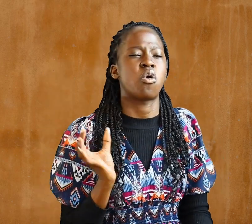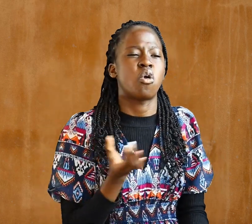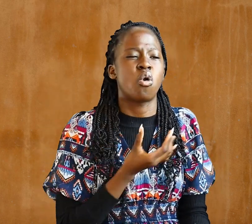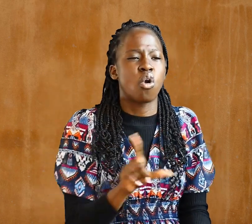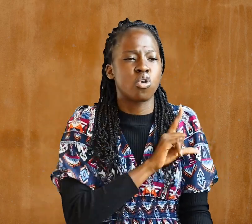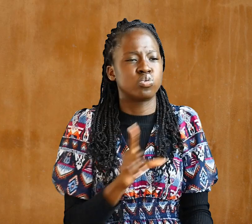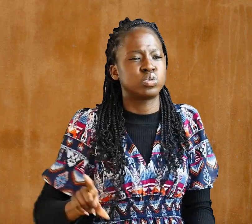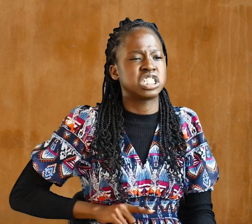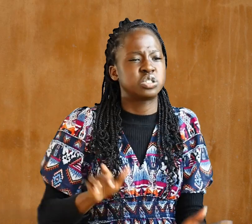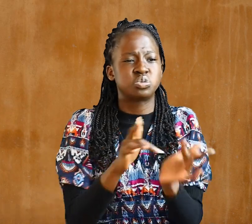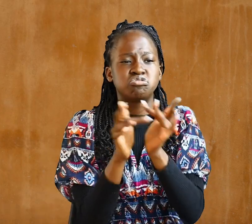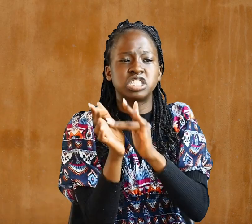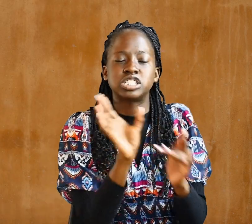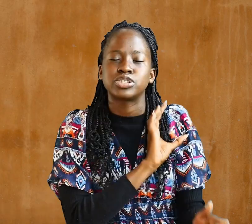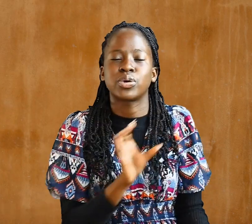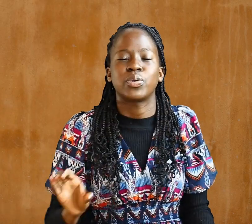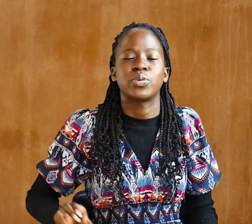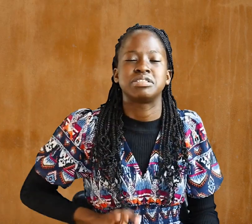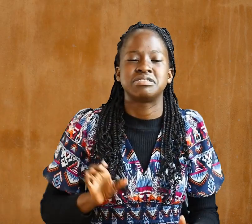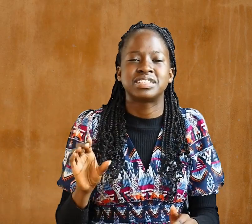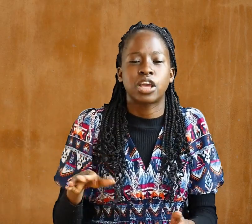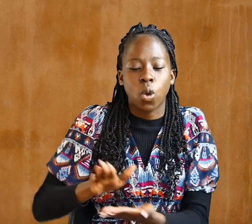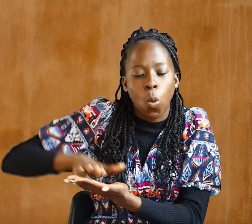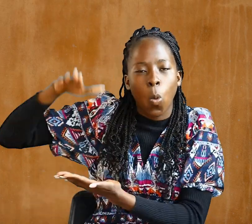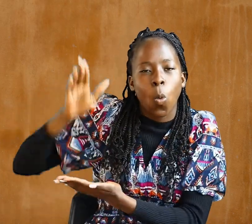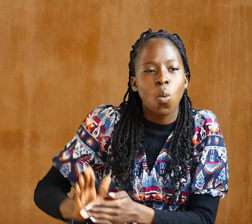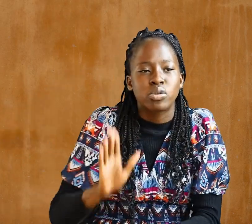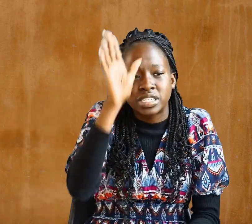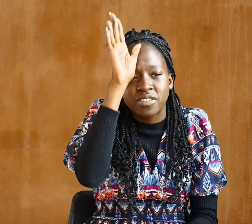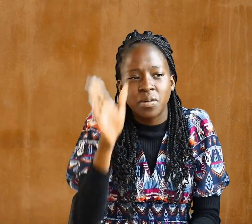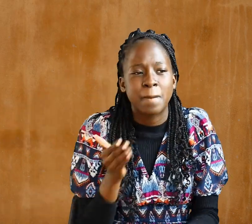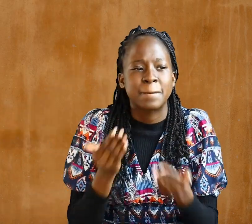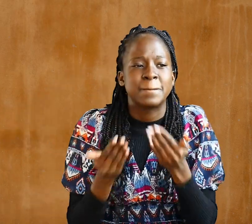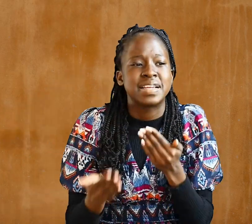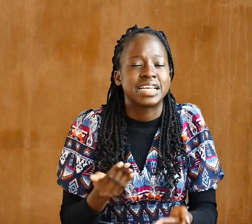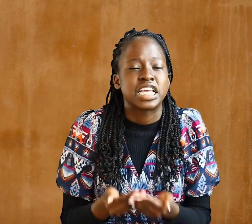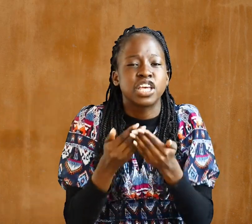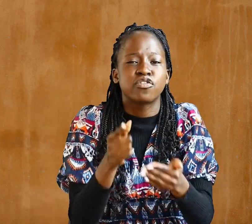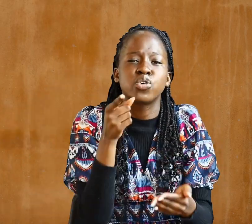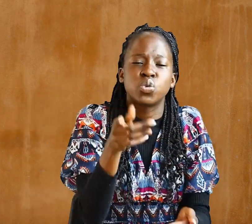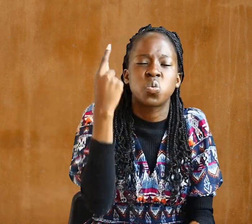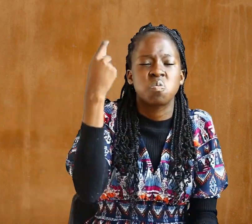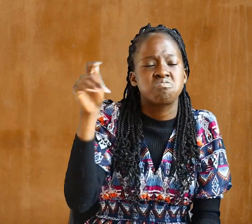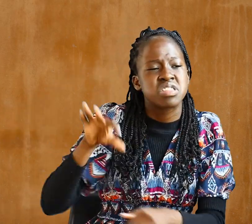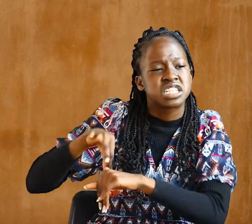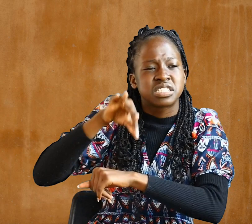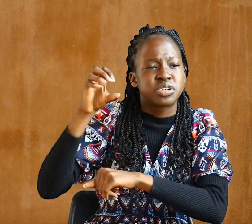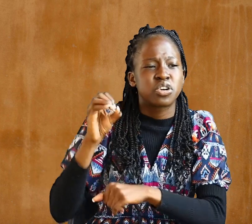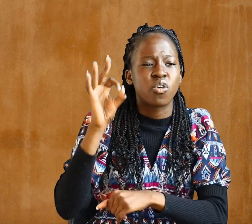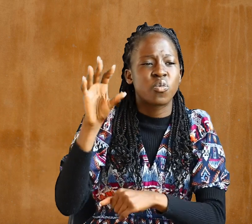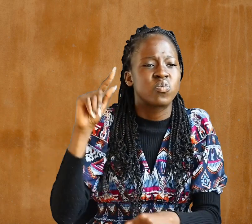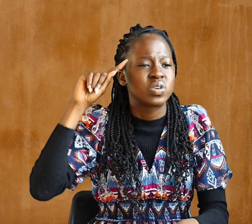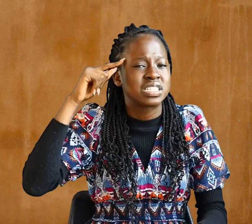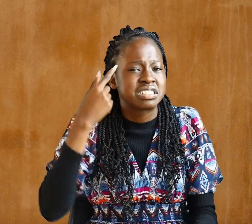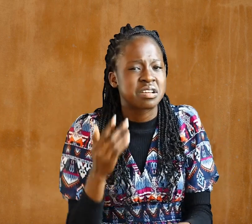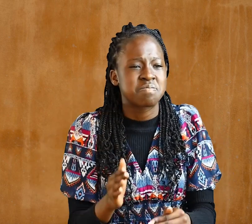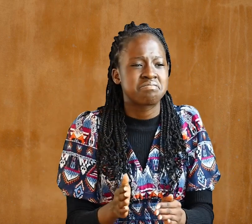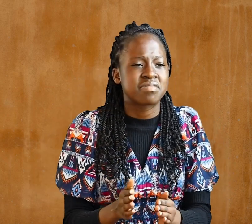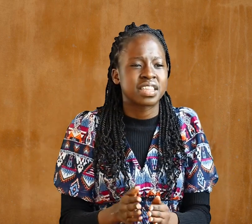glorious Father, may give you the spirit of wisdom and revelation, so that you may